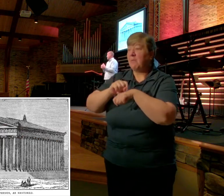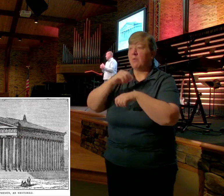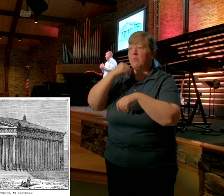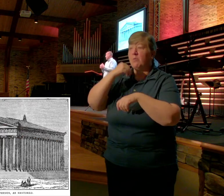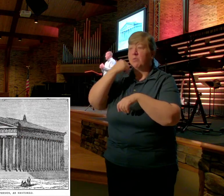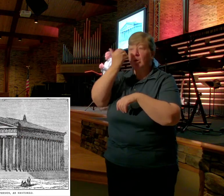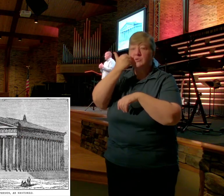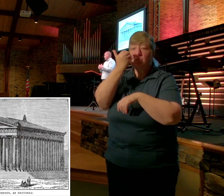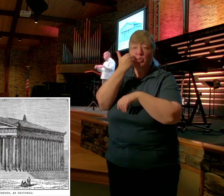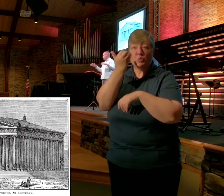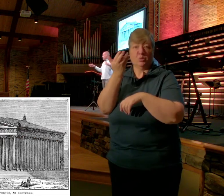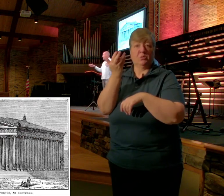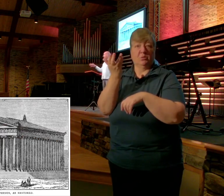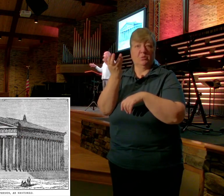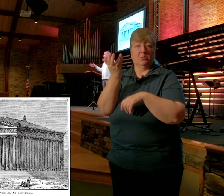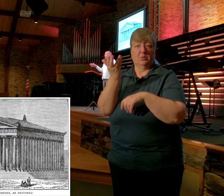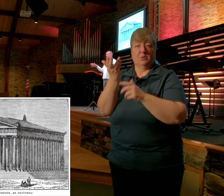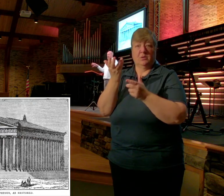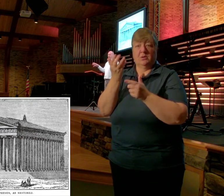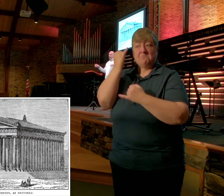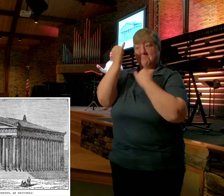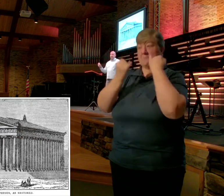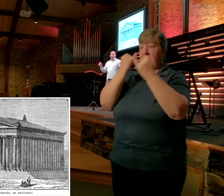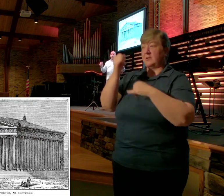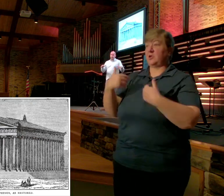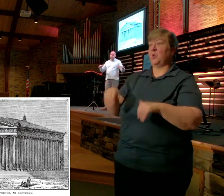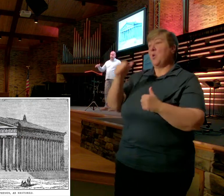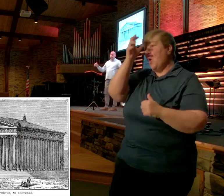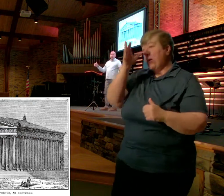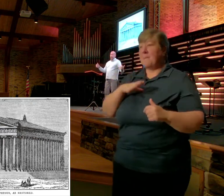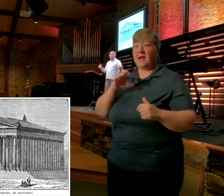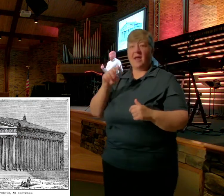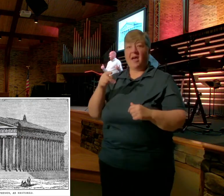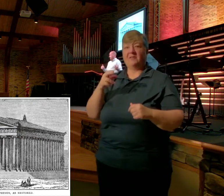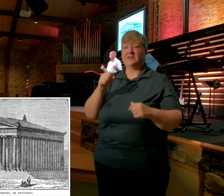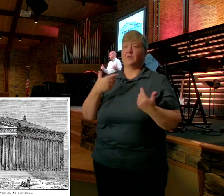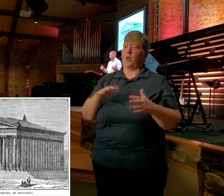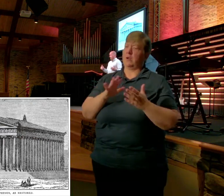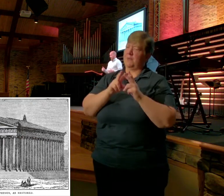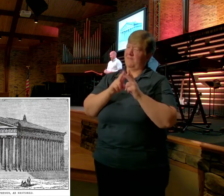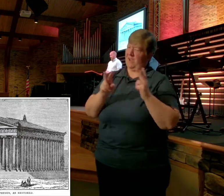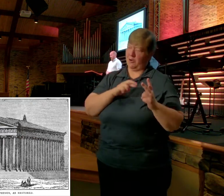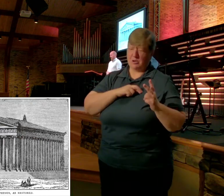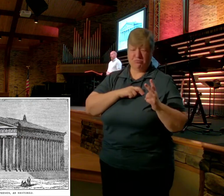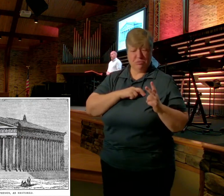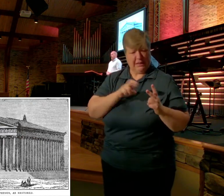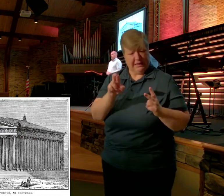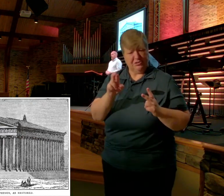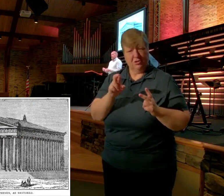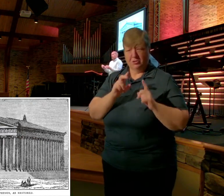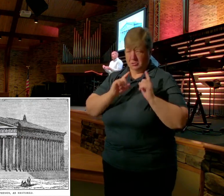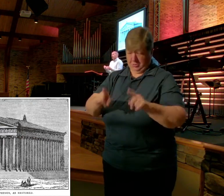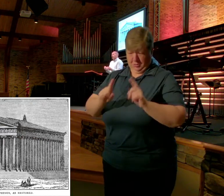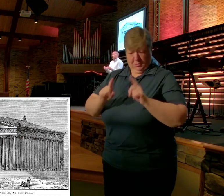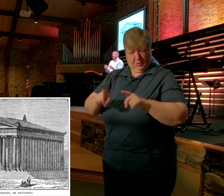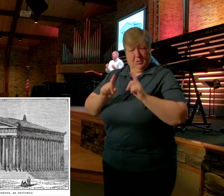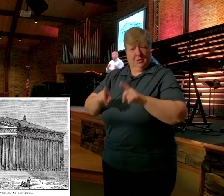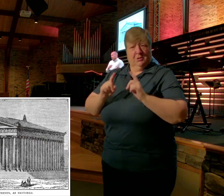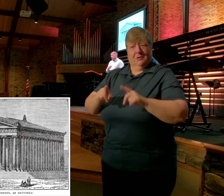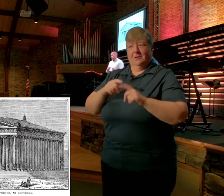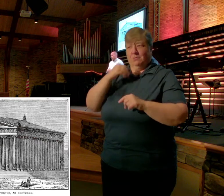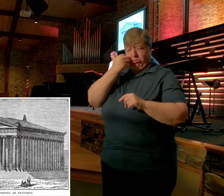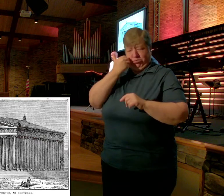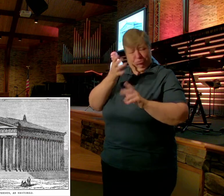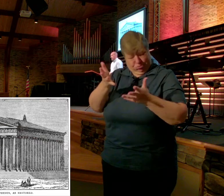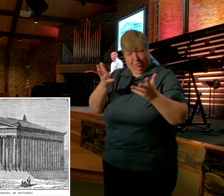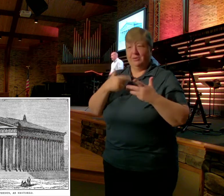So you can just imagine How the men at Ephesus Wanted to be really really religious All the time Right? The temple of Artemis Was one